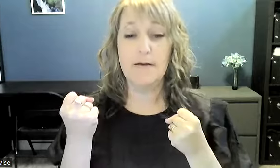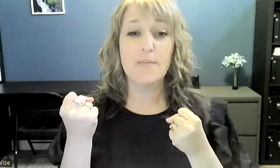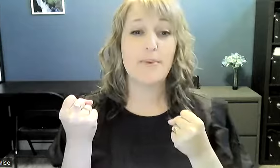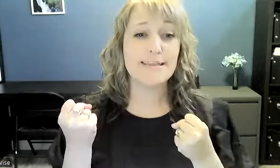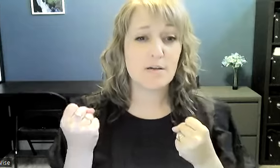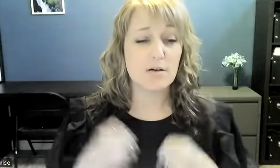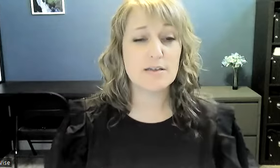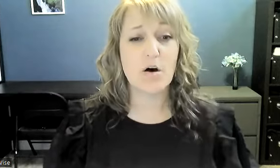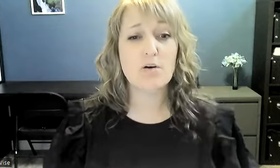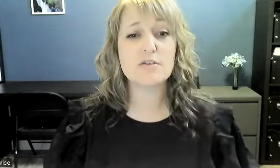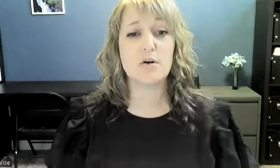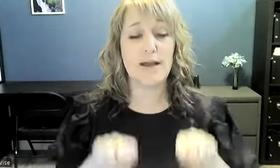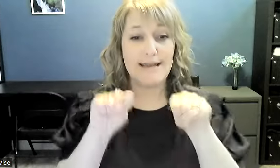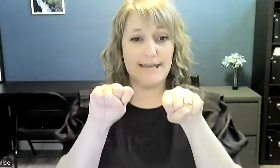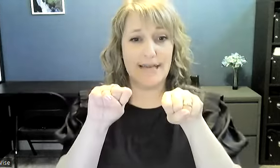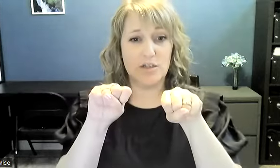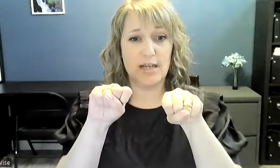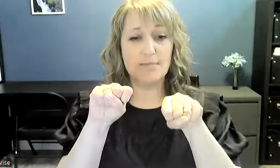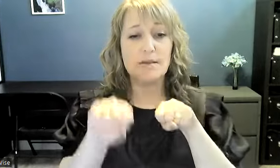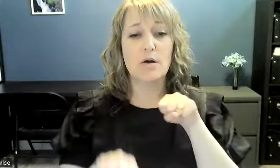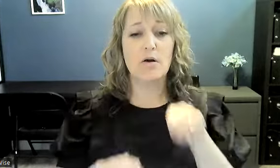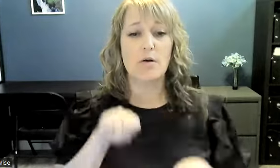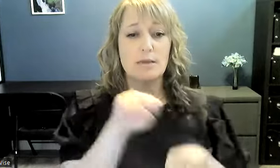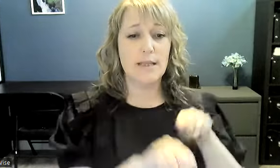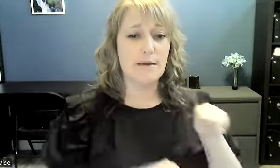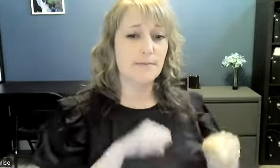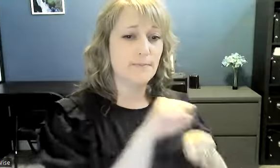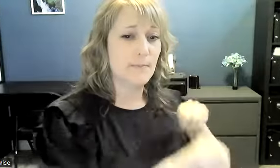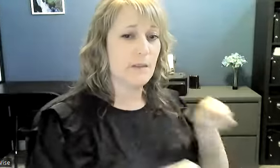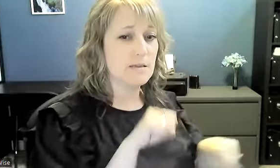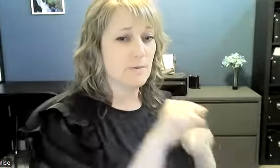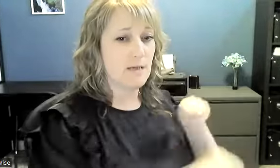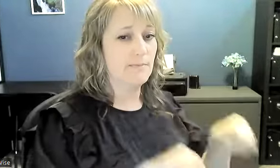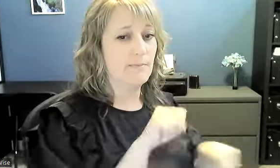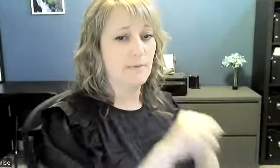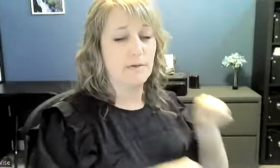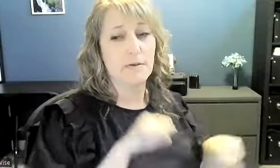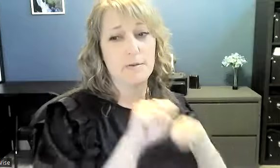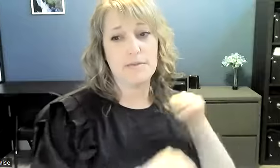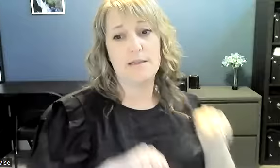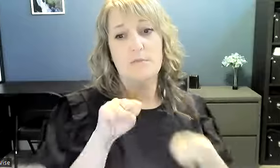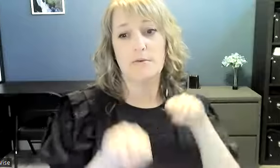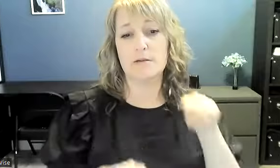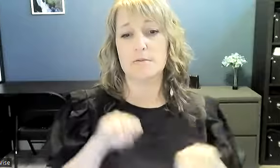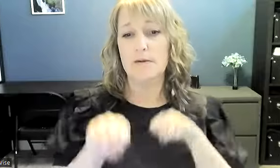bicycle bicycle bicycle also s hand shapes only this way we've done that before as well